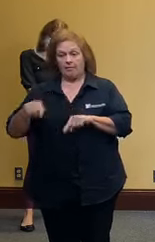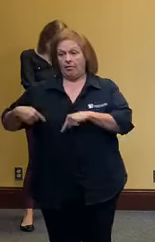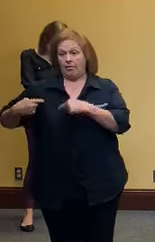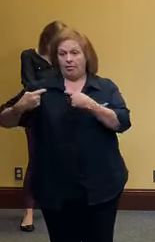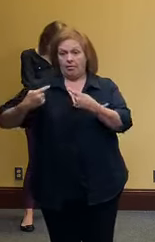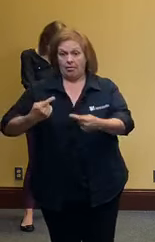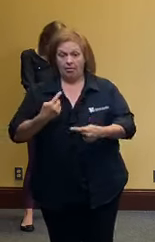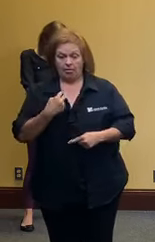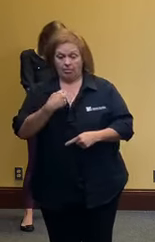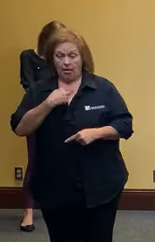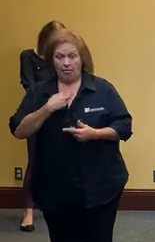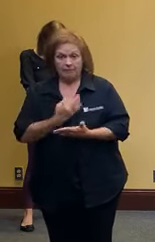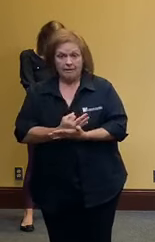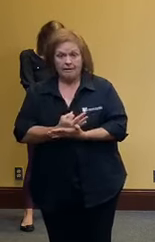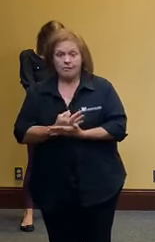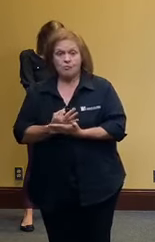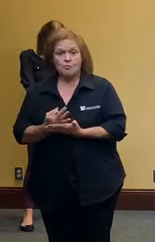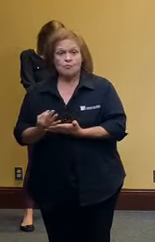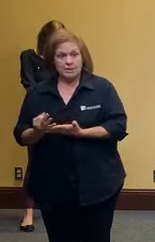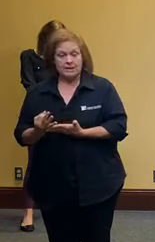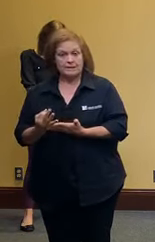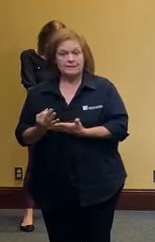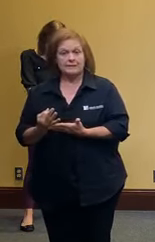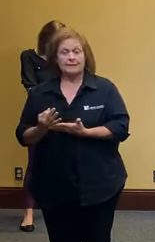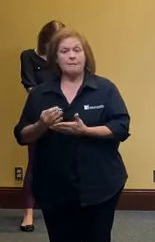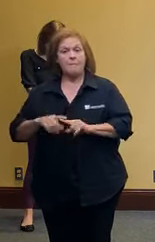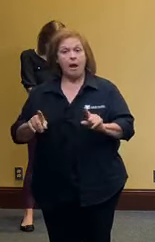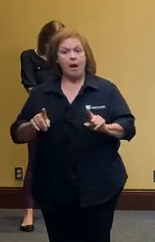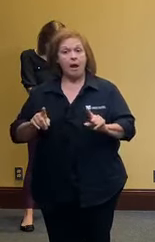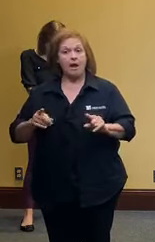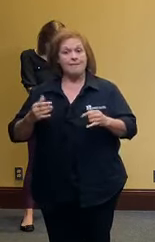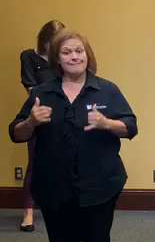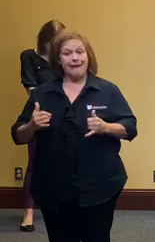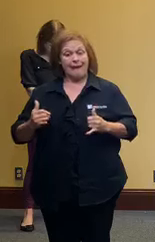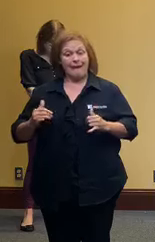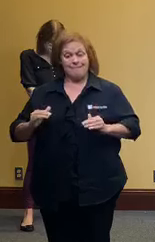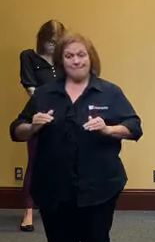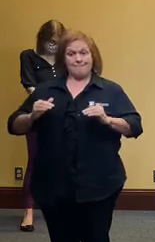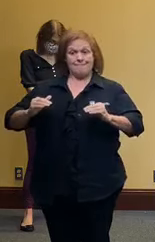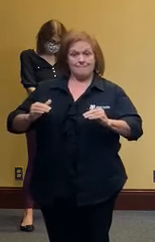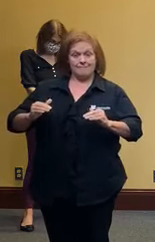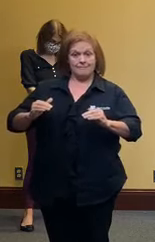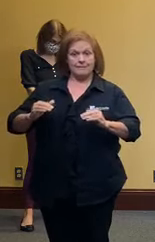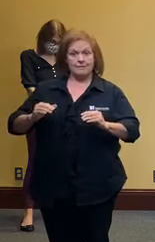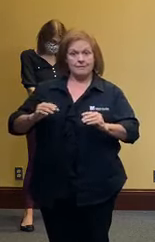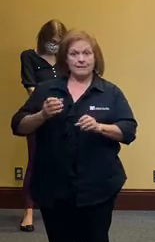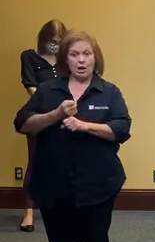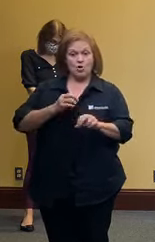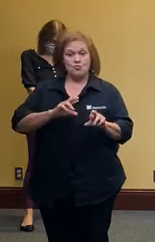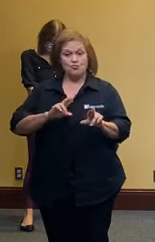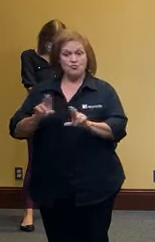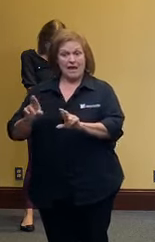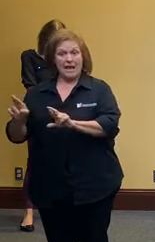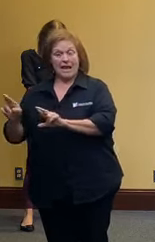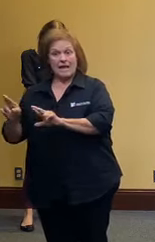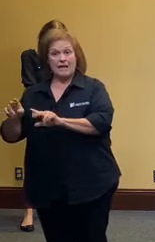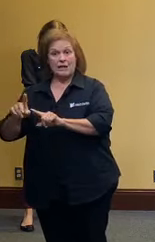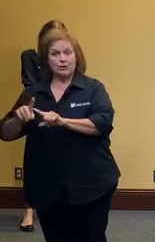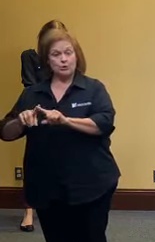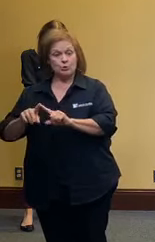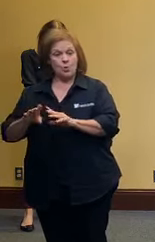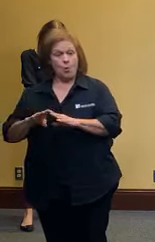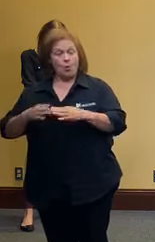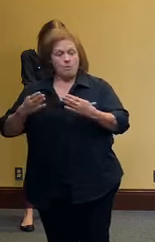over a nine week period as we move towards reopening it has to be with the strategy being able to box in that